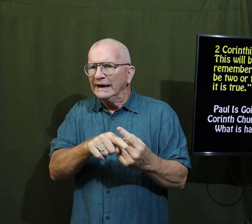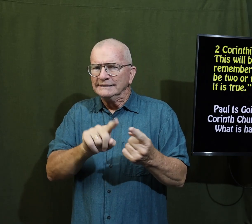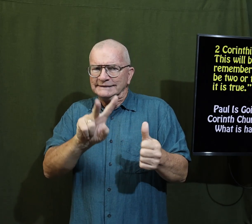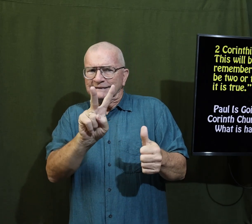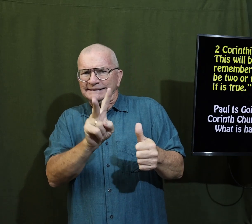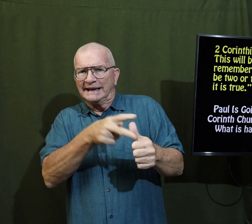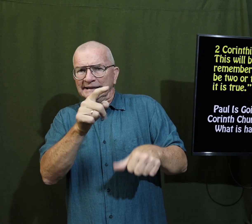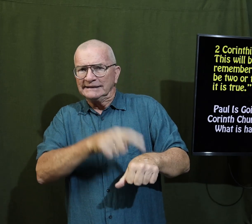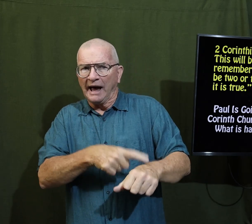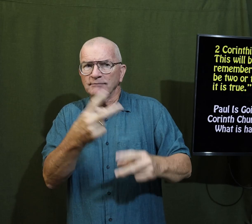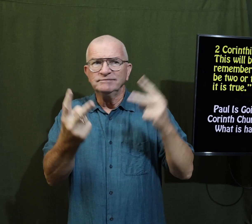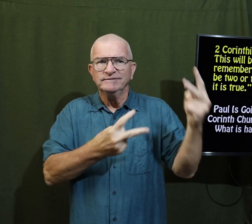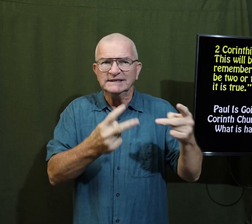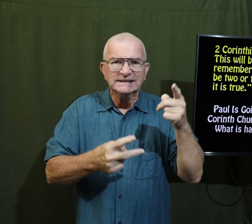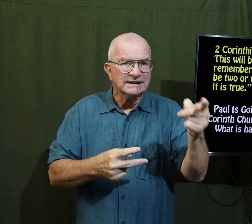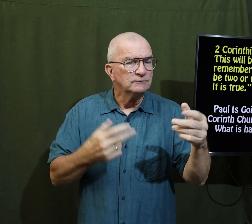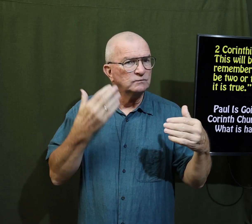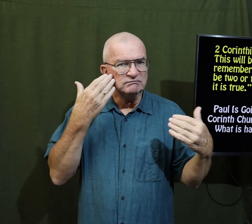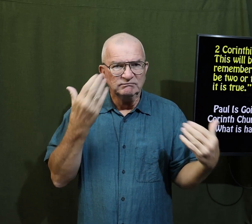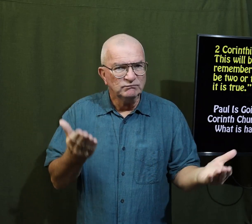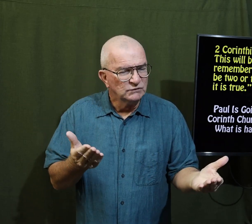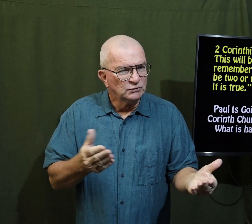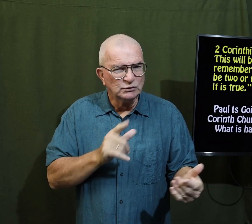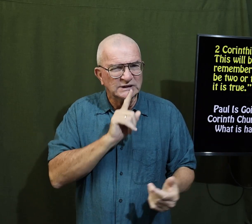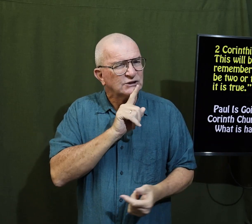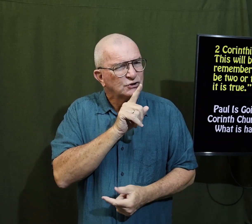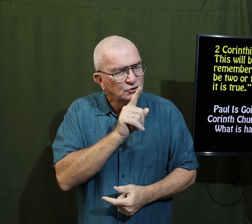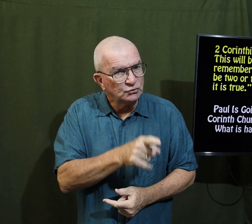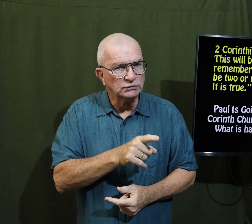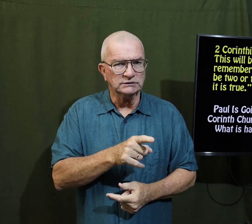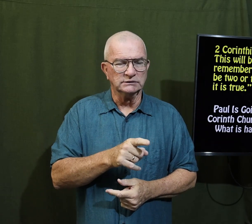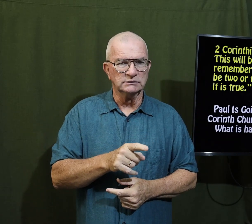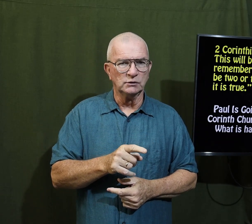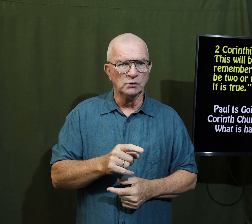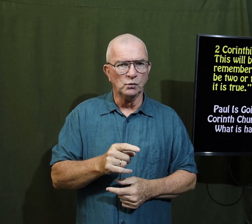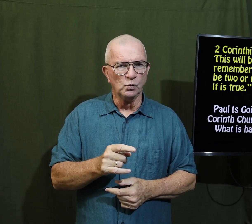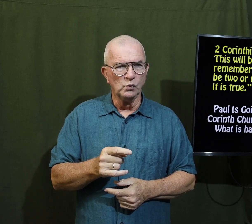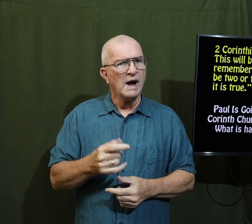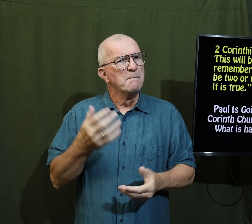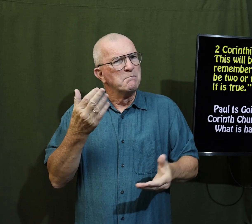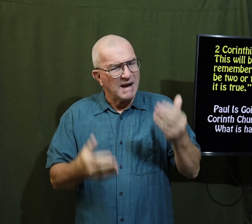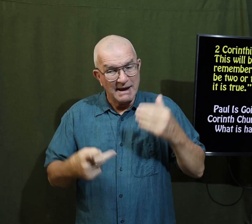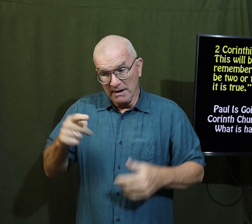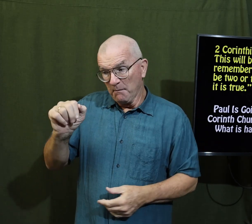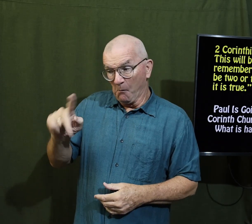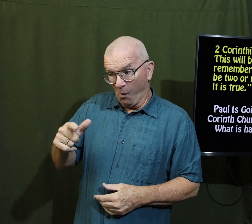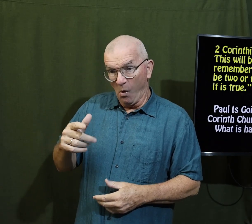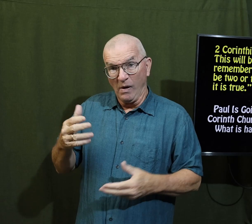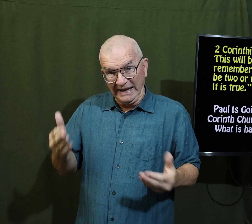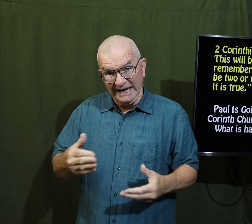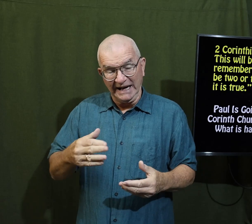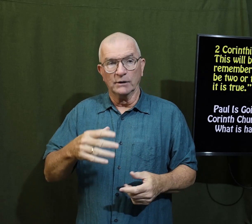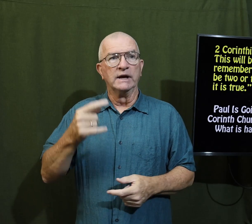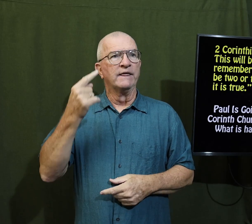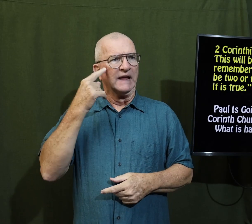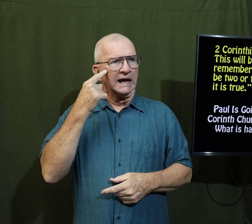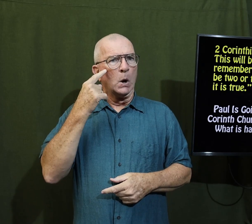We're not sure when the second visit was. We're not very sure. Maybe